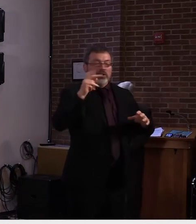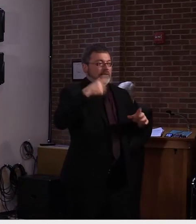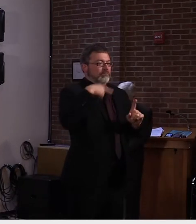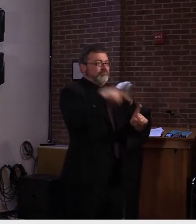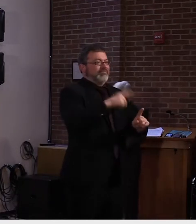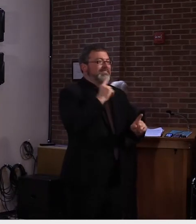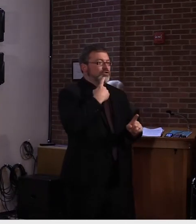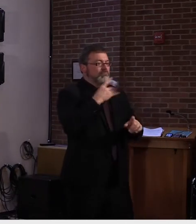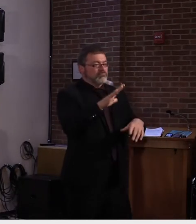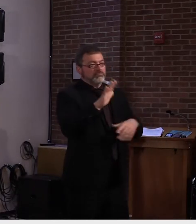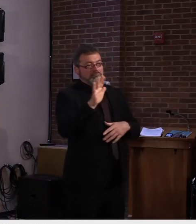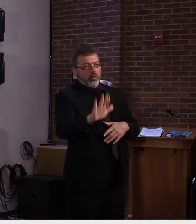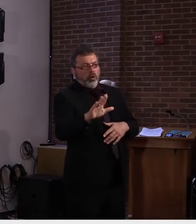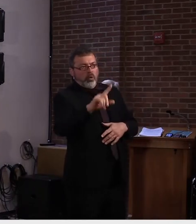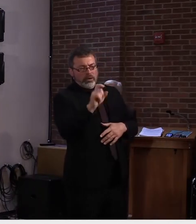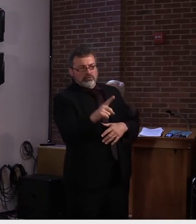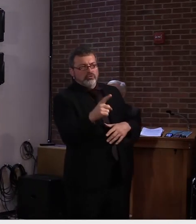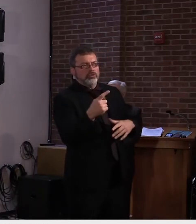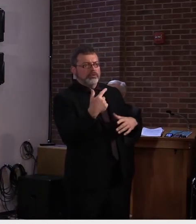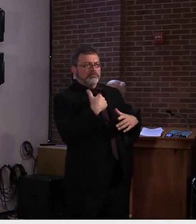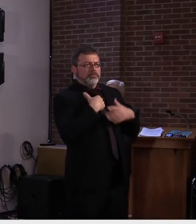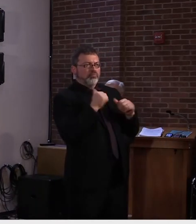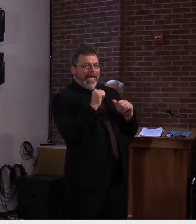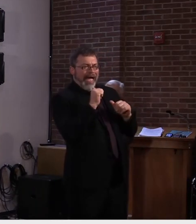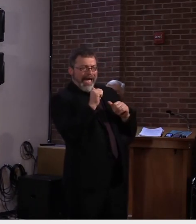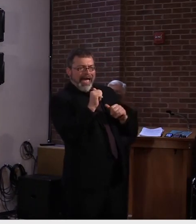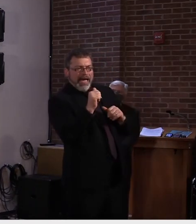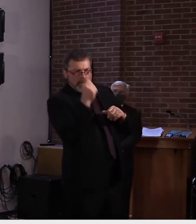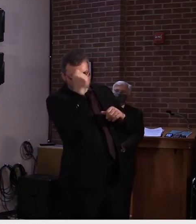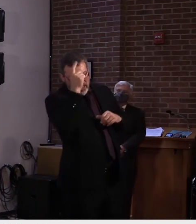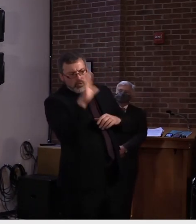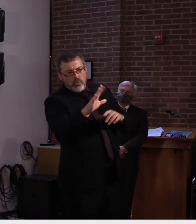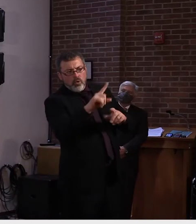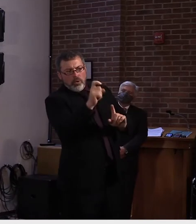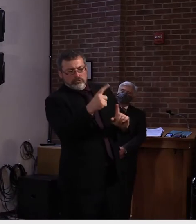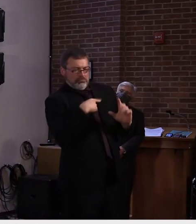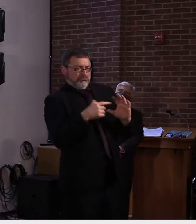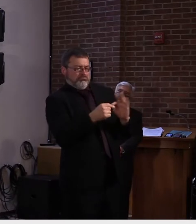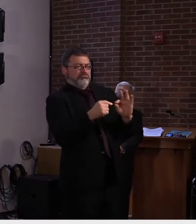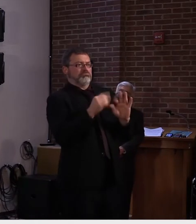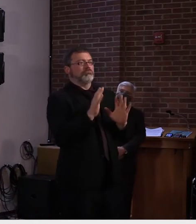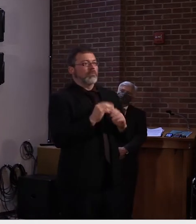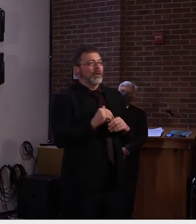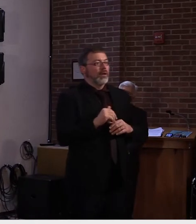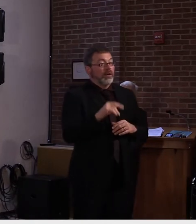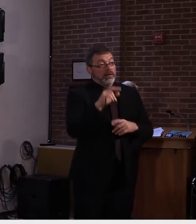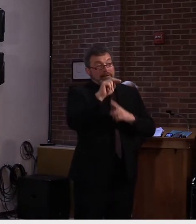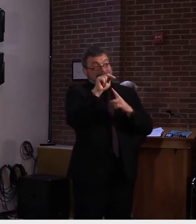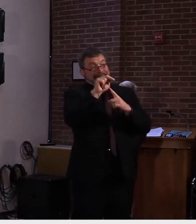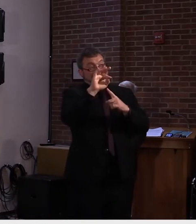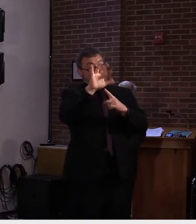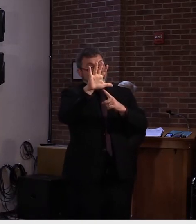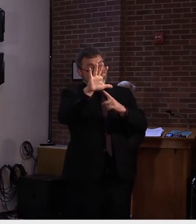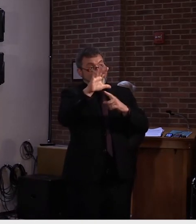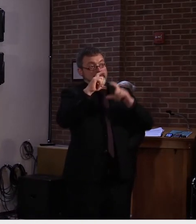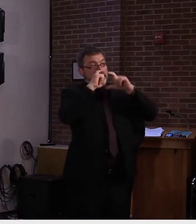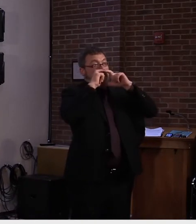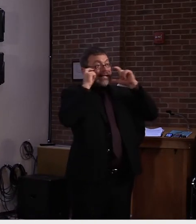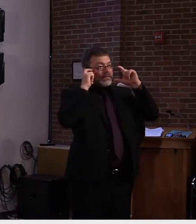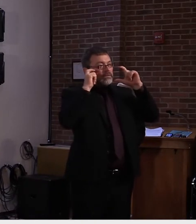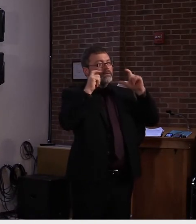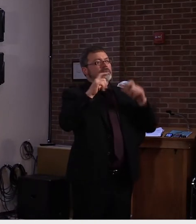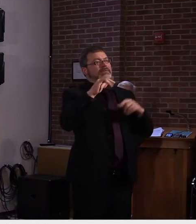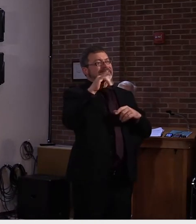at once, so I'll try to clarify. Um, the N95 is the most effective mask